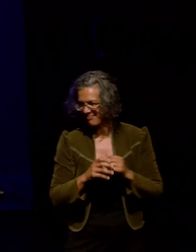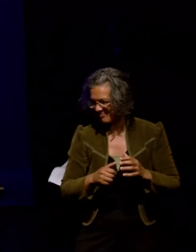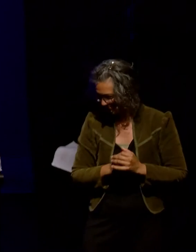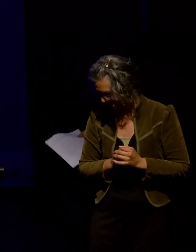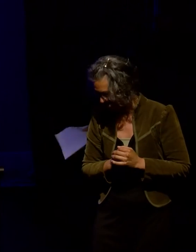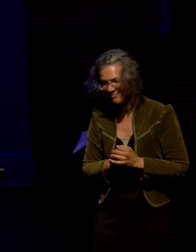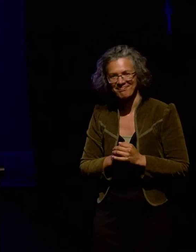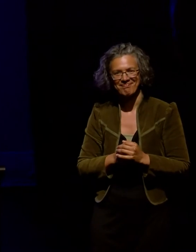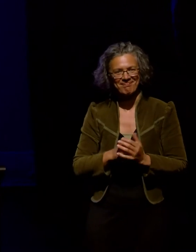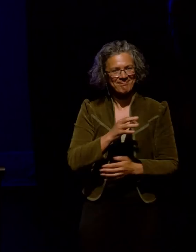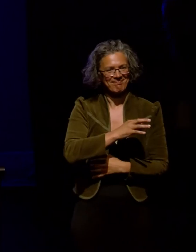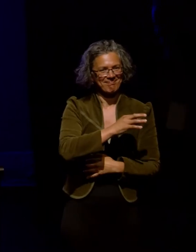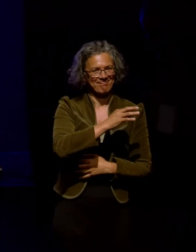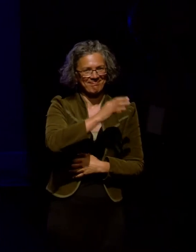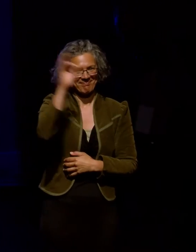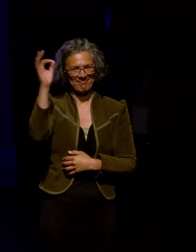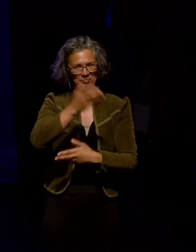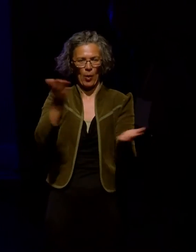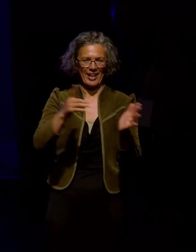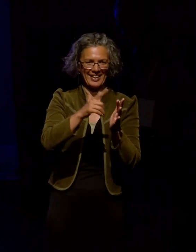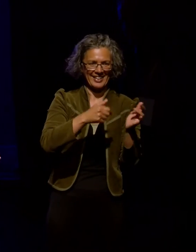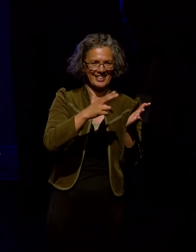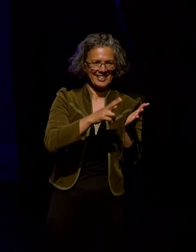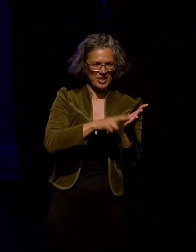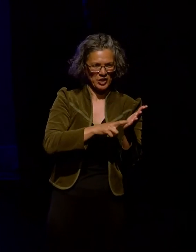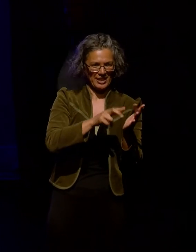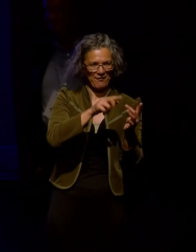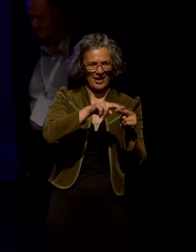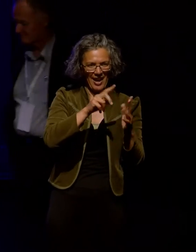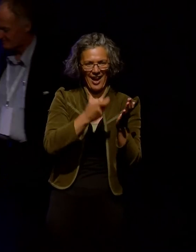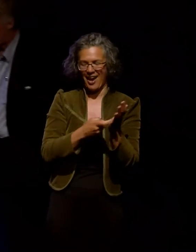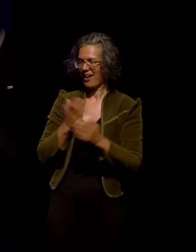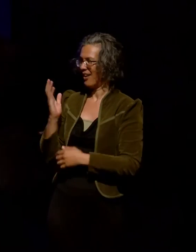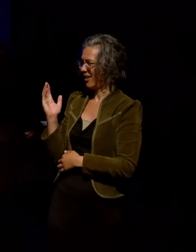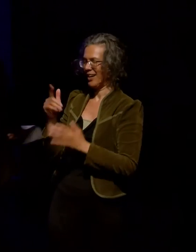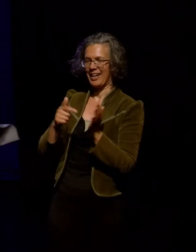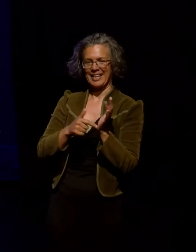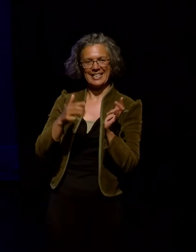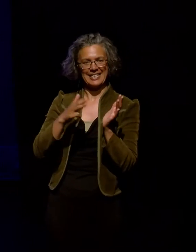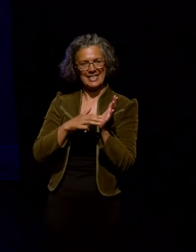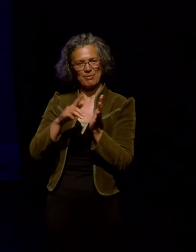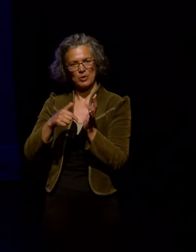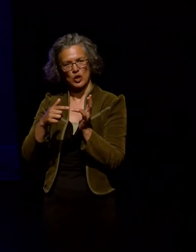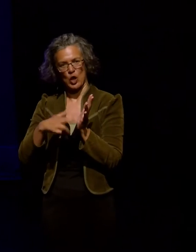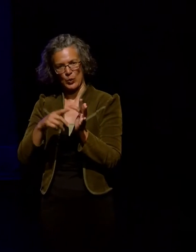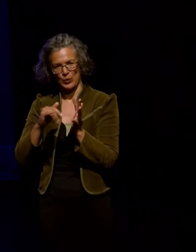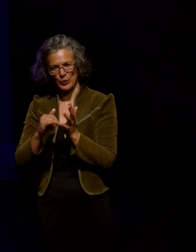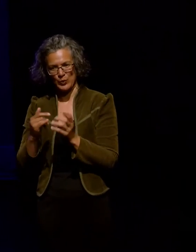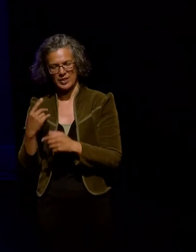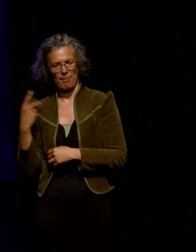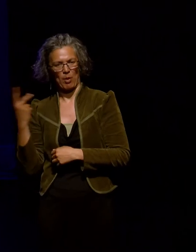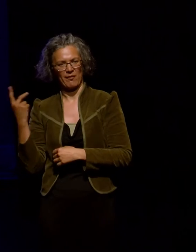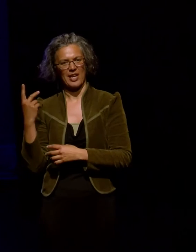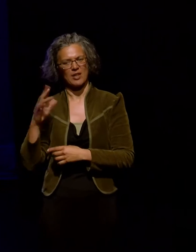Hello everybody, I'm Jennifer Taylor Moore and this is Tim Jones and we're both regional ambassadors for the National